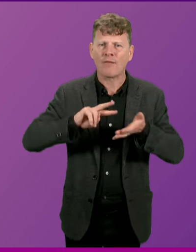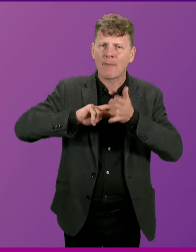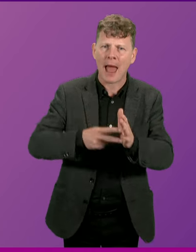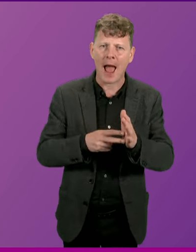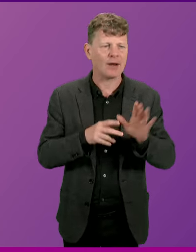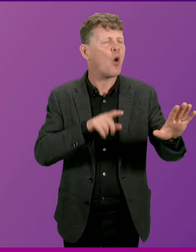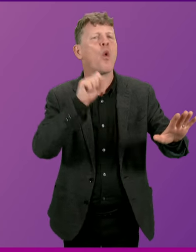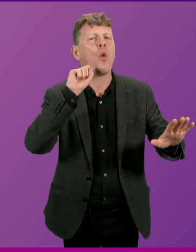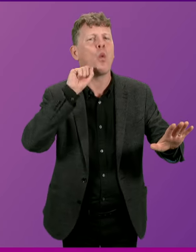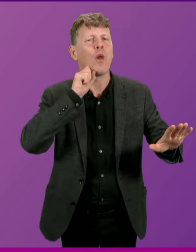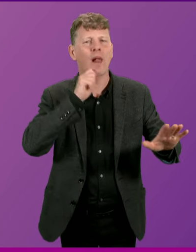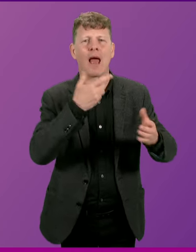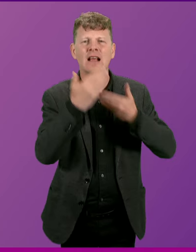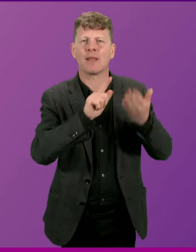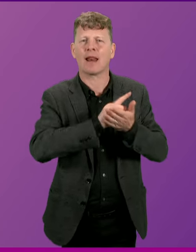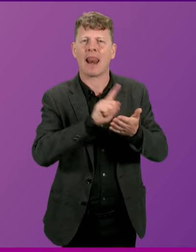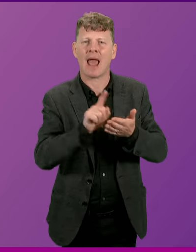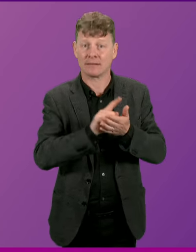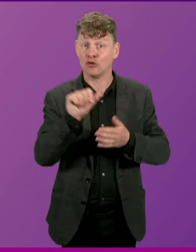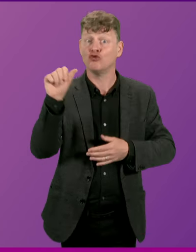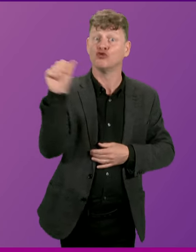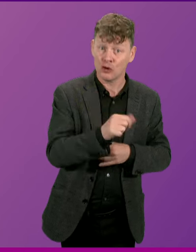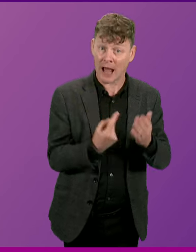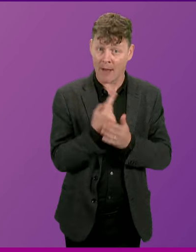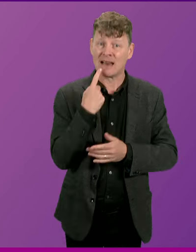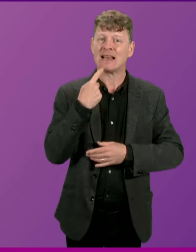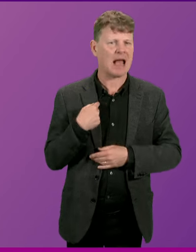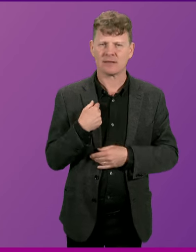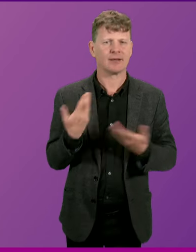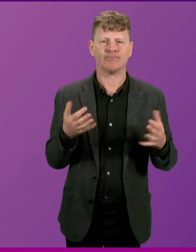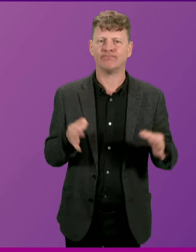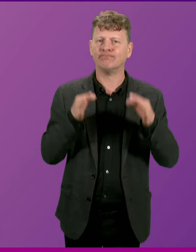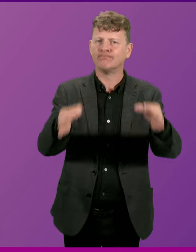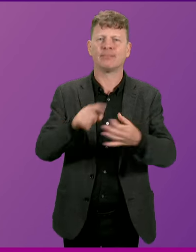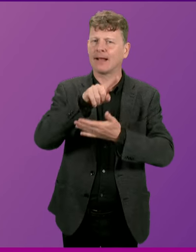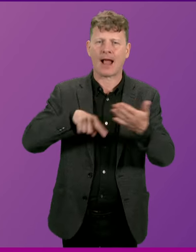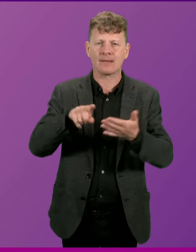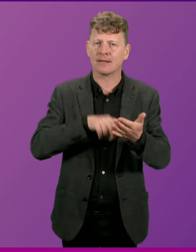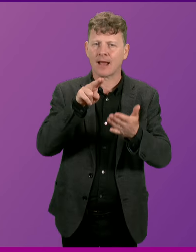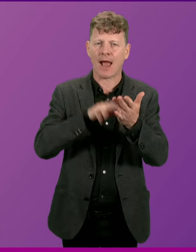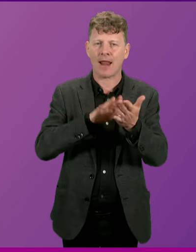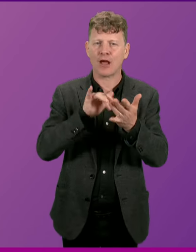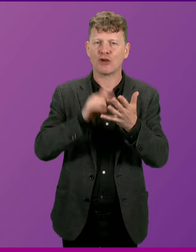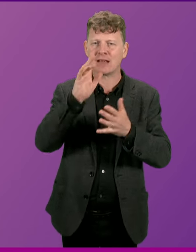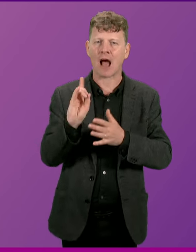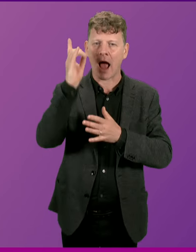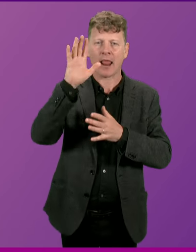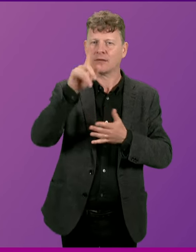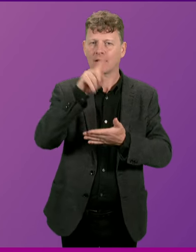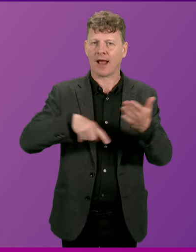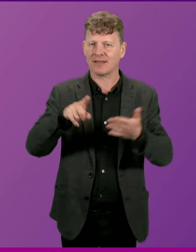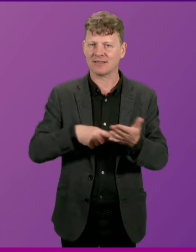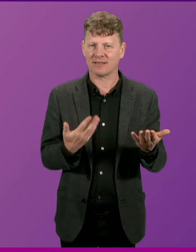be explained to them at a meeting which was supposed to take place yesterday, but which was cancelled by NHS Highland with less than 24 hours notice.